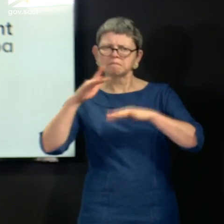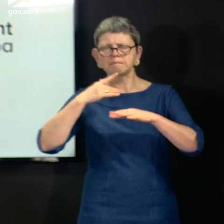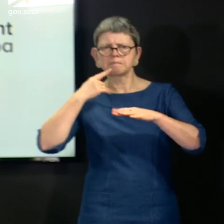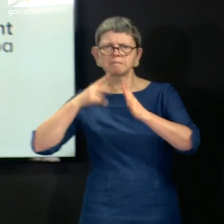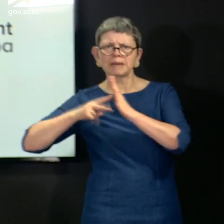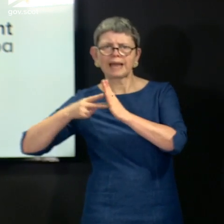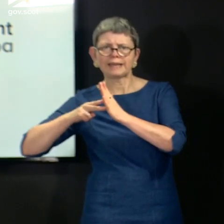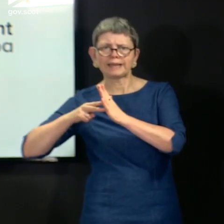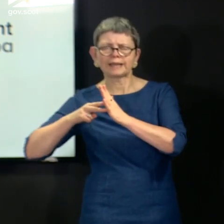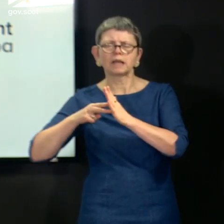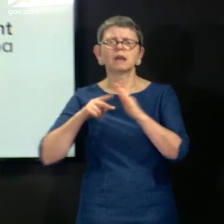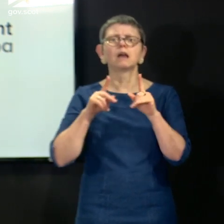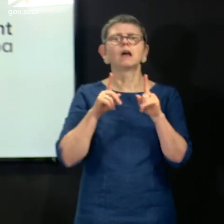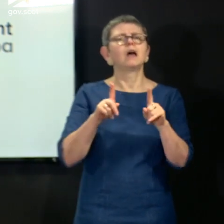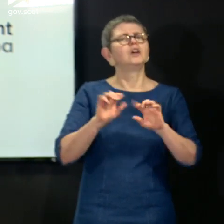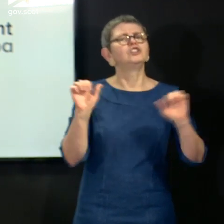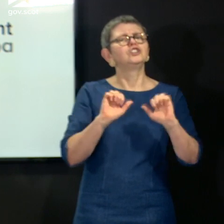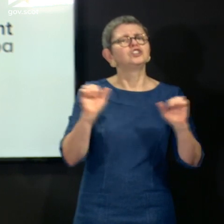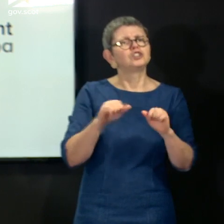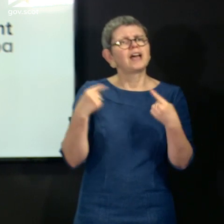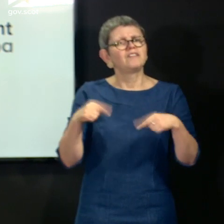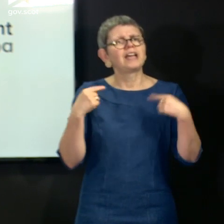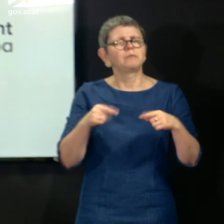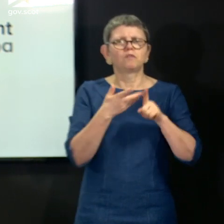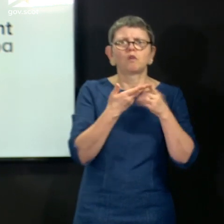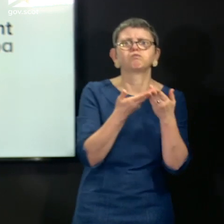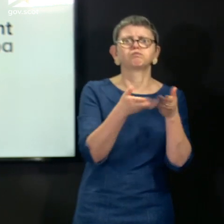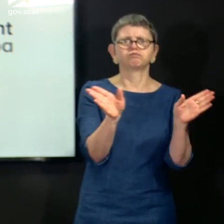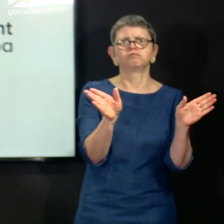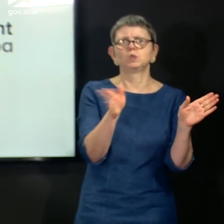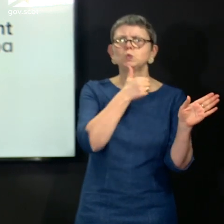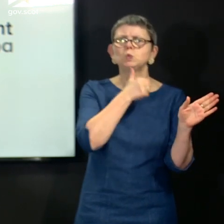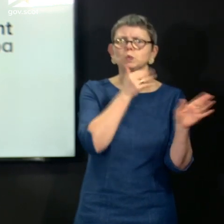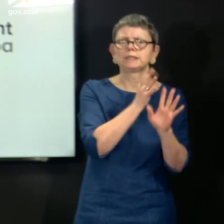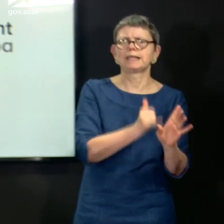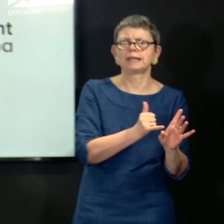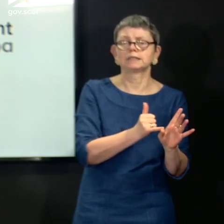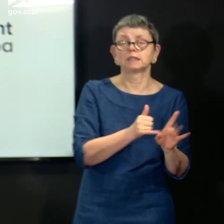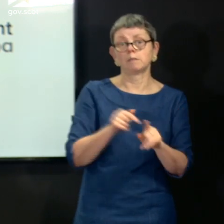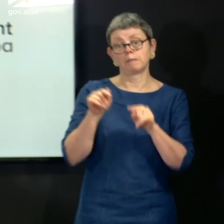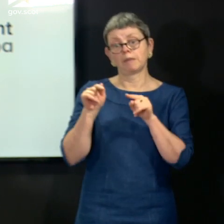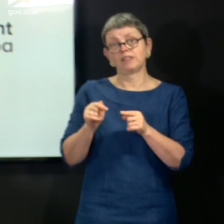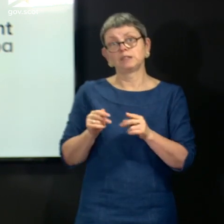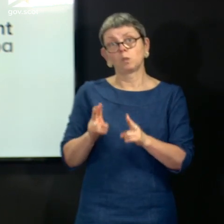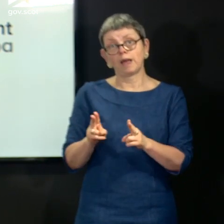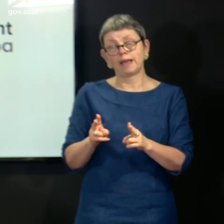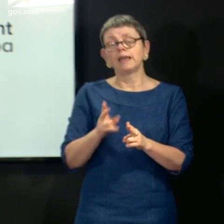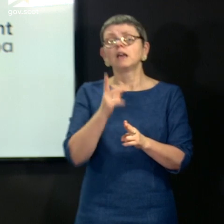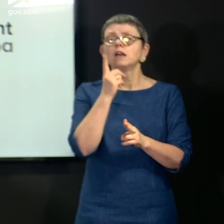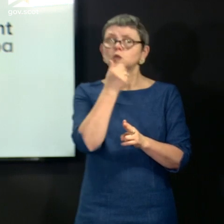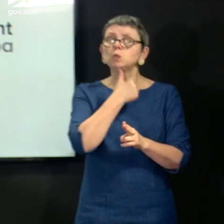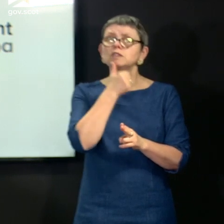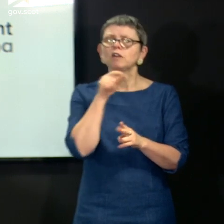widespread basis for the clinical testing of individuals. But this testing approach is suitable for surveillance